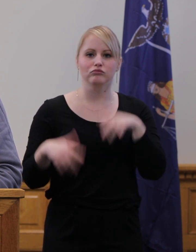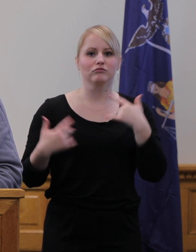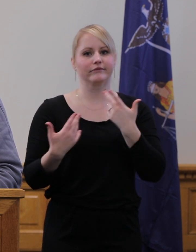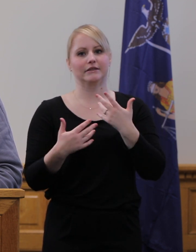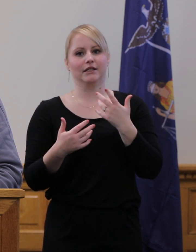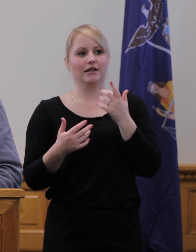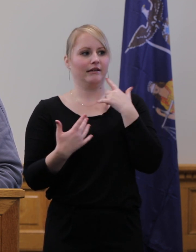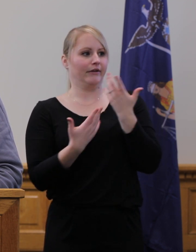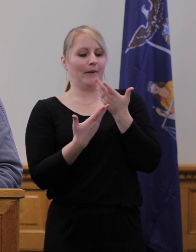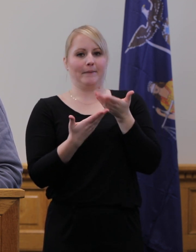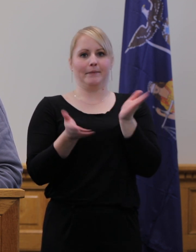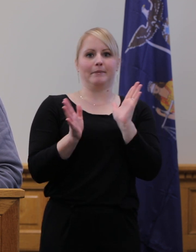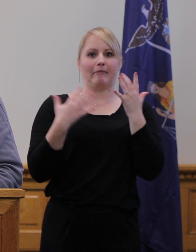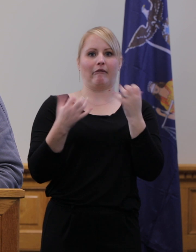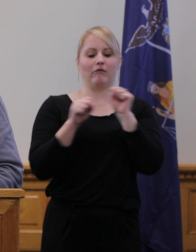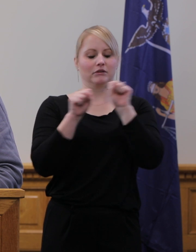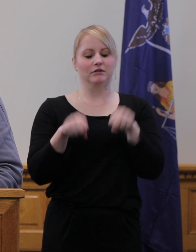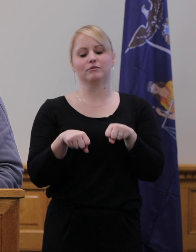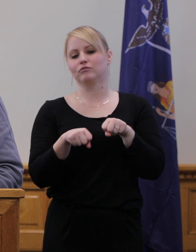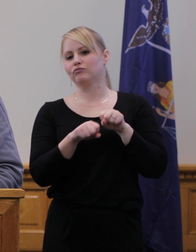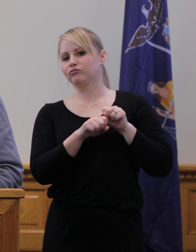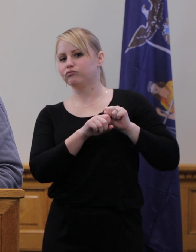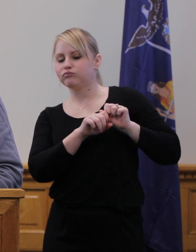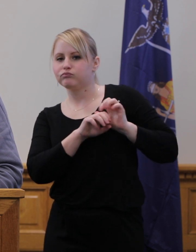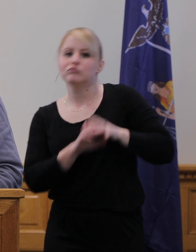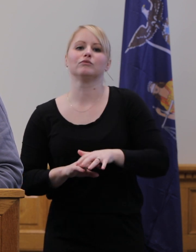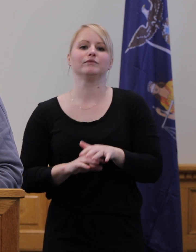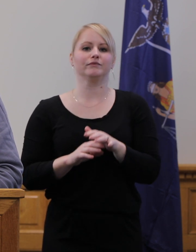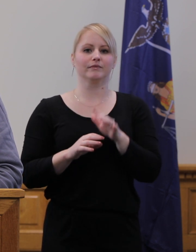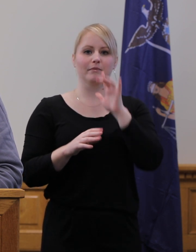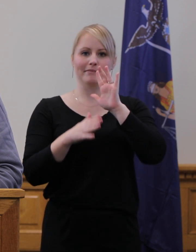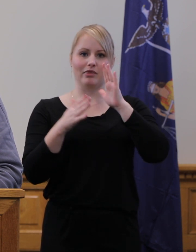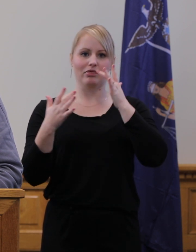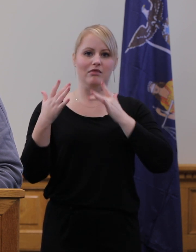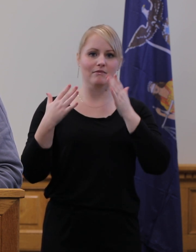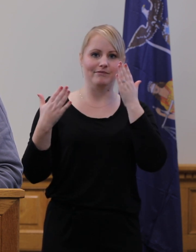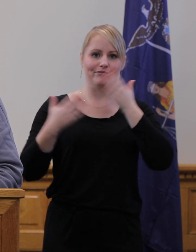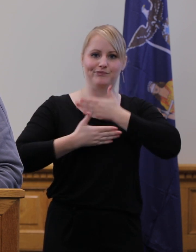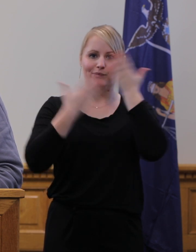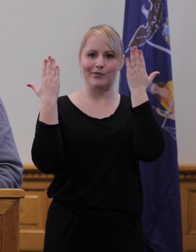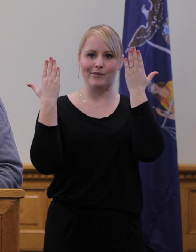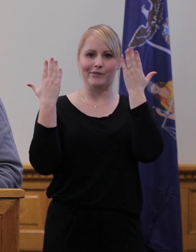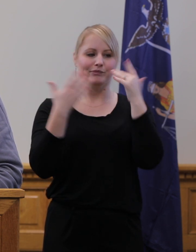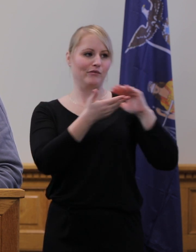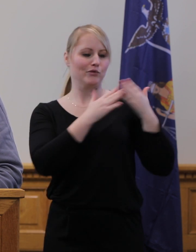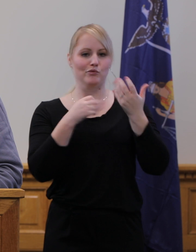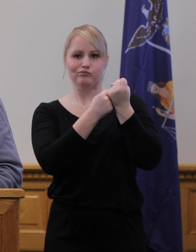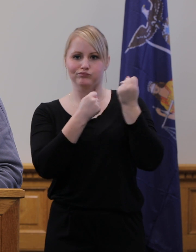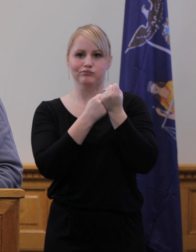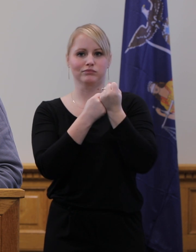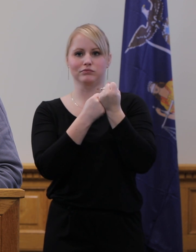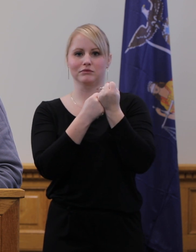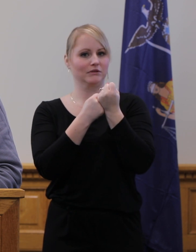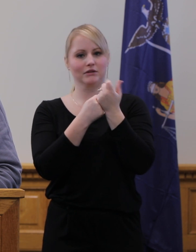system is being pushed to the limit. The lack of community compliance by what is probably a minority of people is placing a burden on